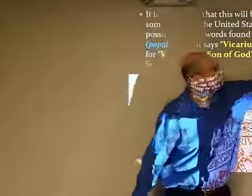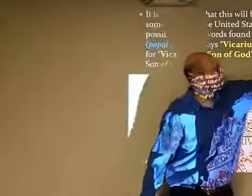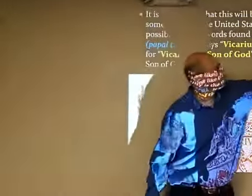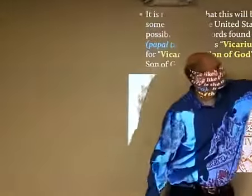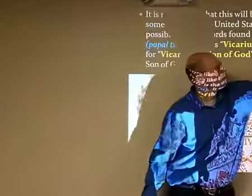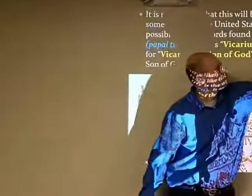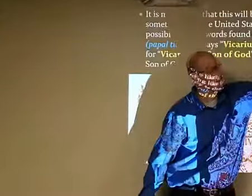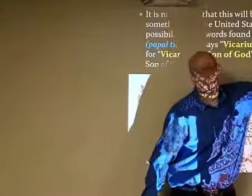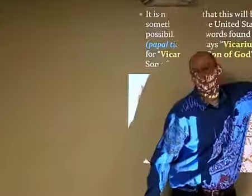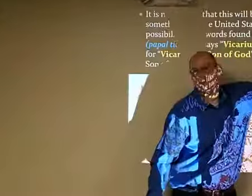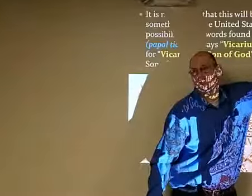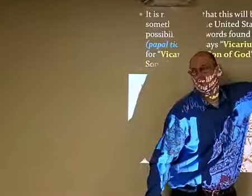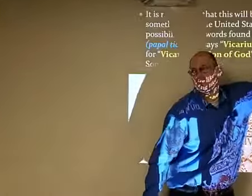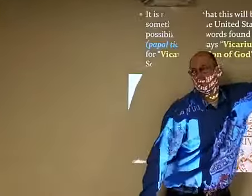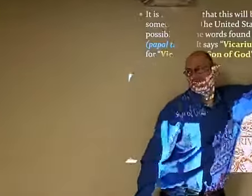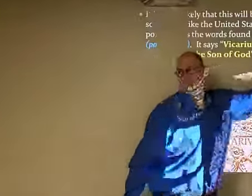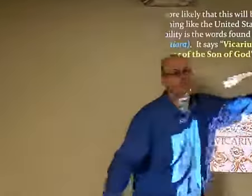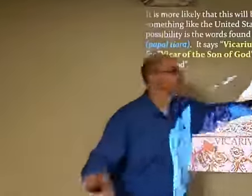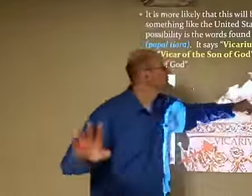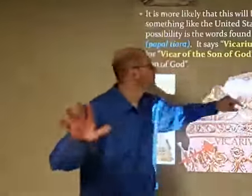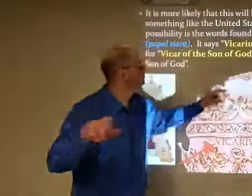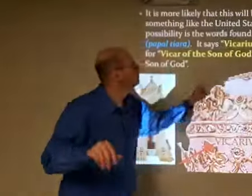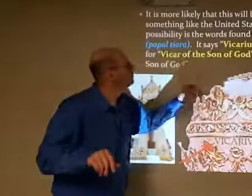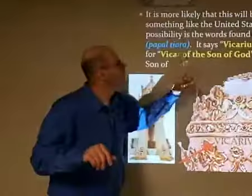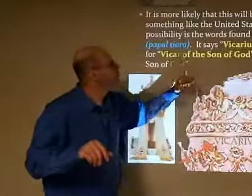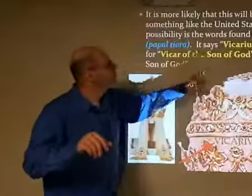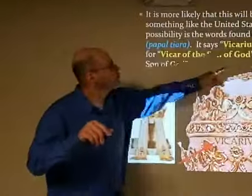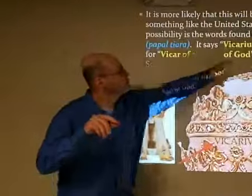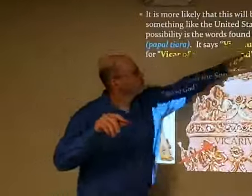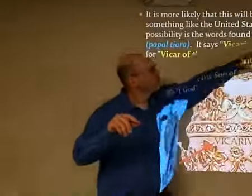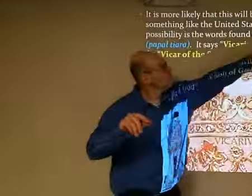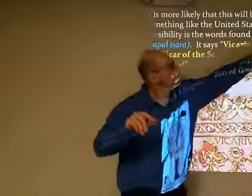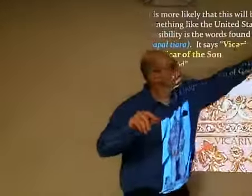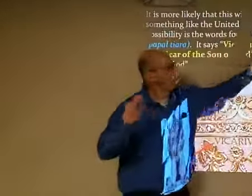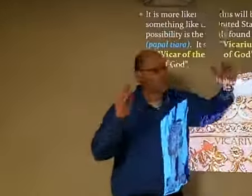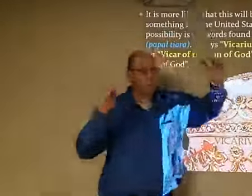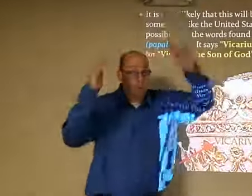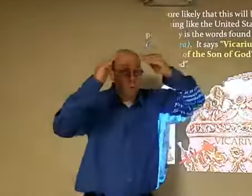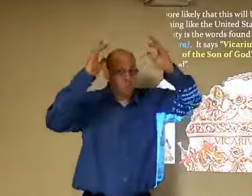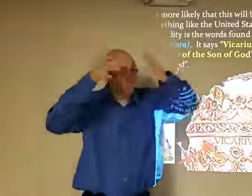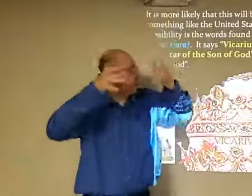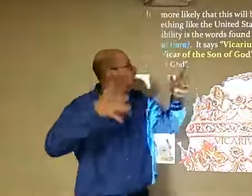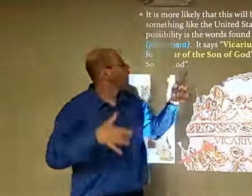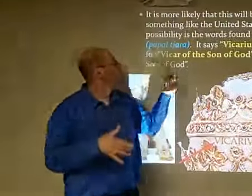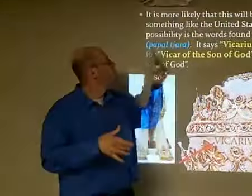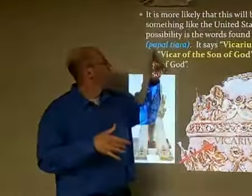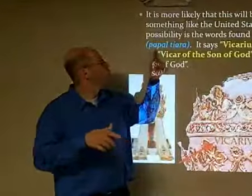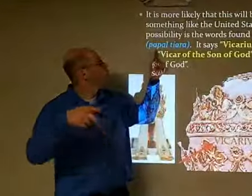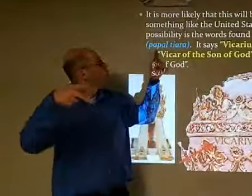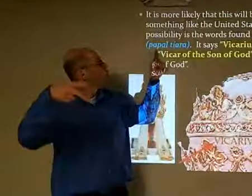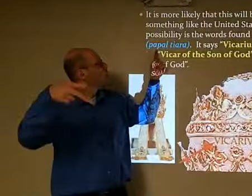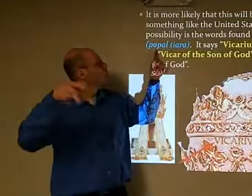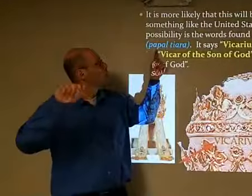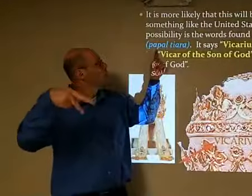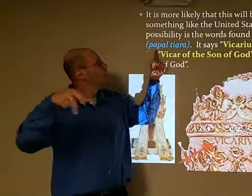hard to read anyway Latin is Vicarvis Filet De that's Latin and what it means